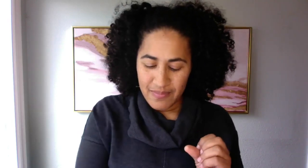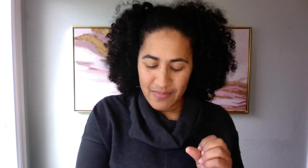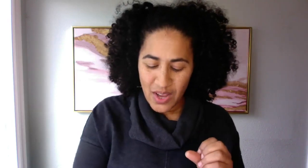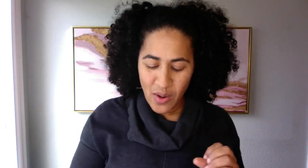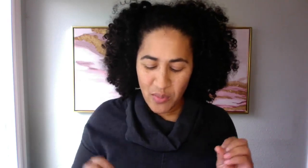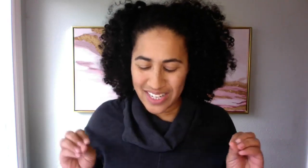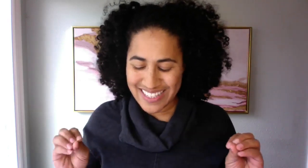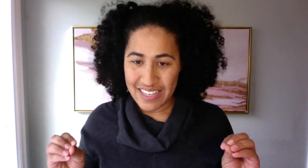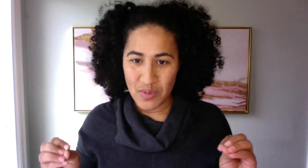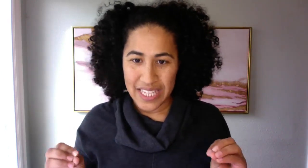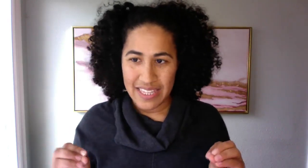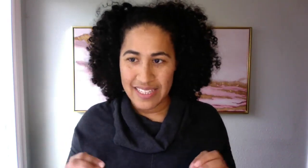Oh, I want to say so many things.